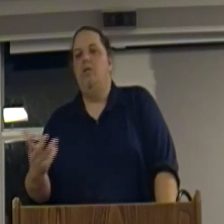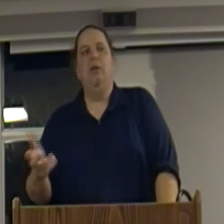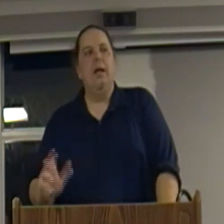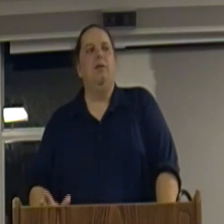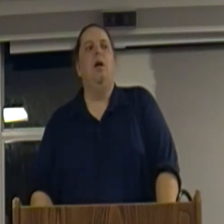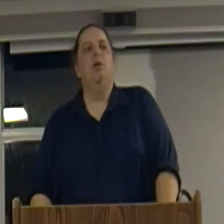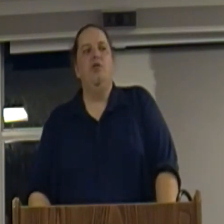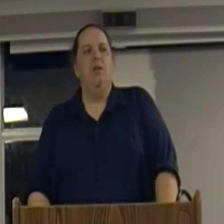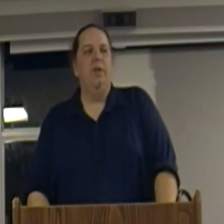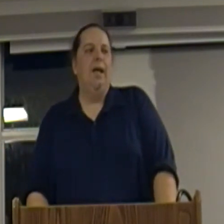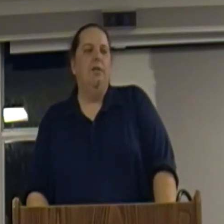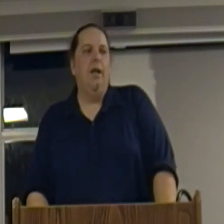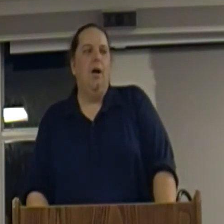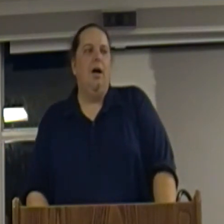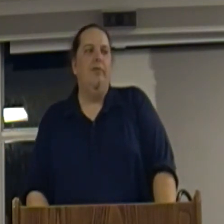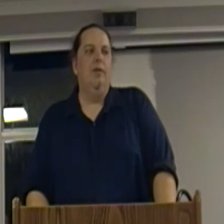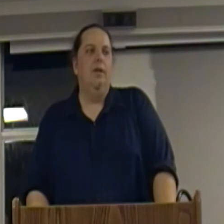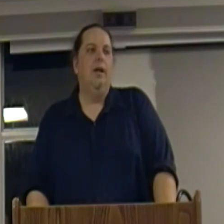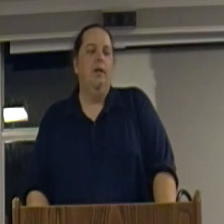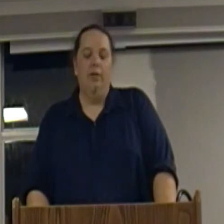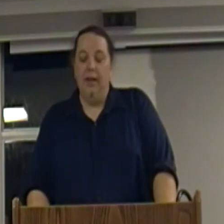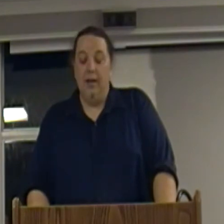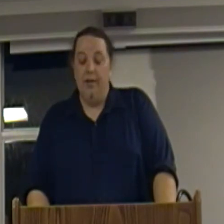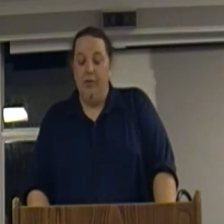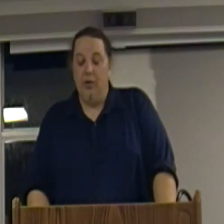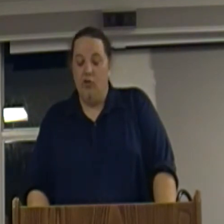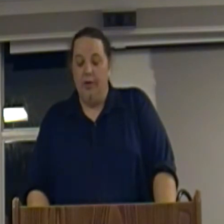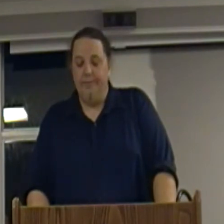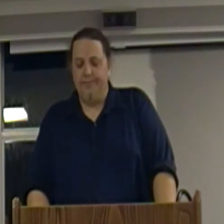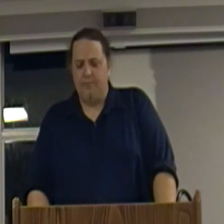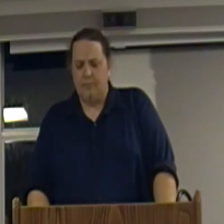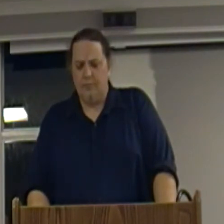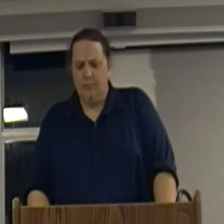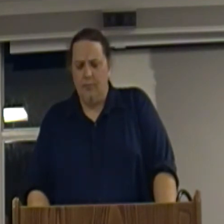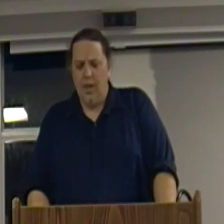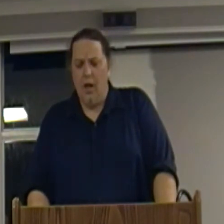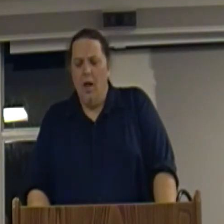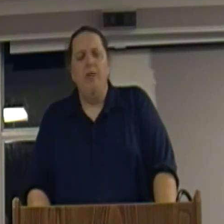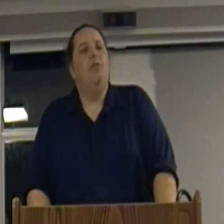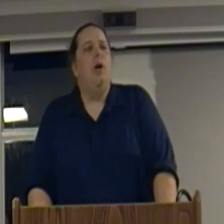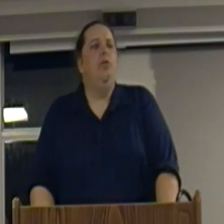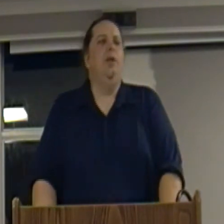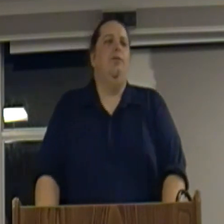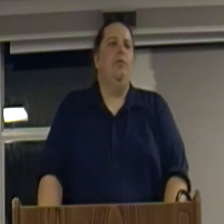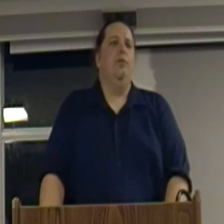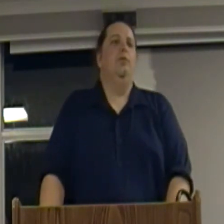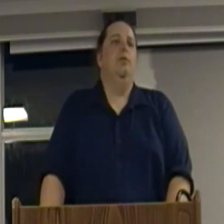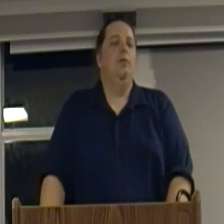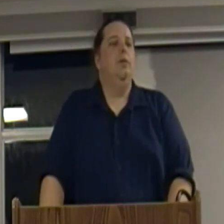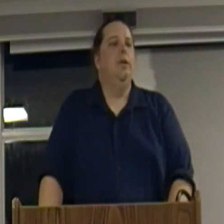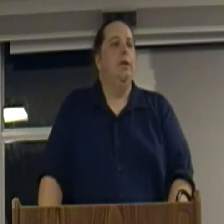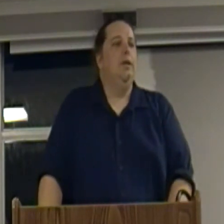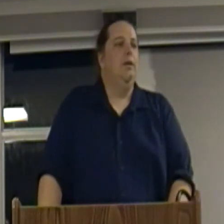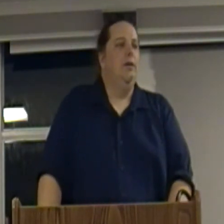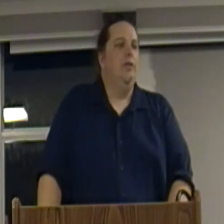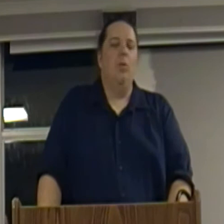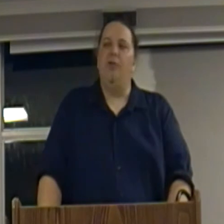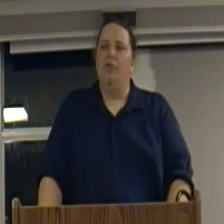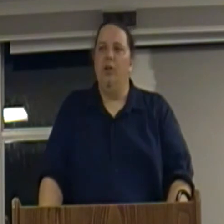amazing technology that began to take off in the late 19th century. This also gives the Western